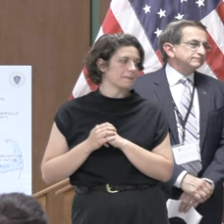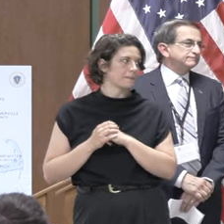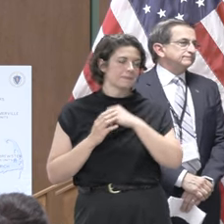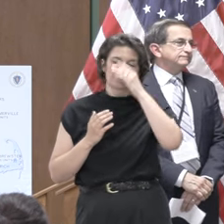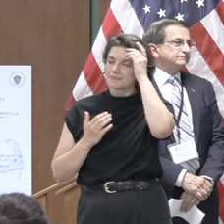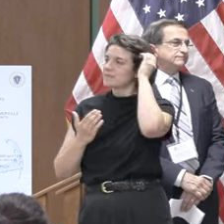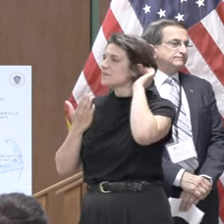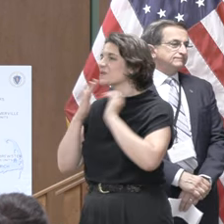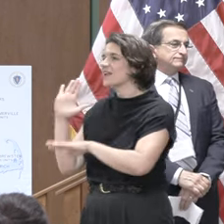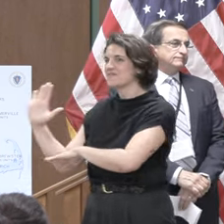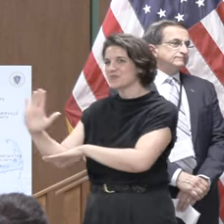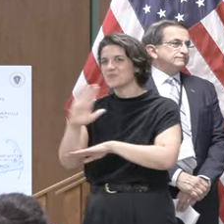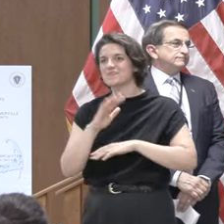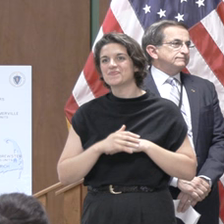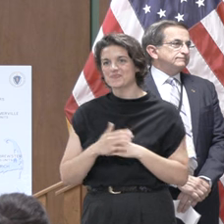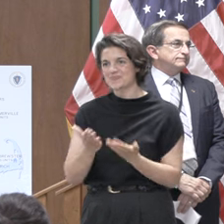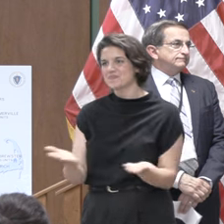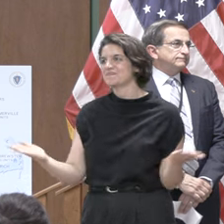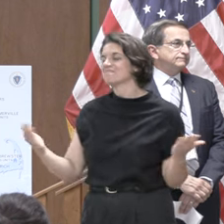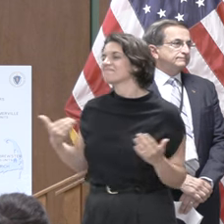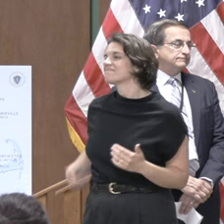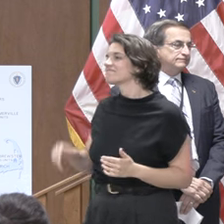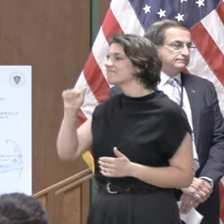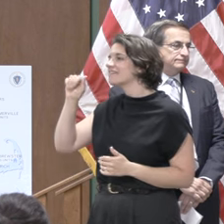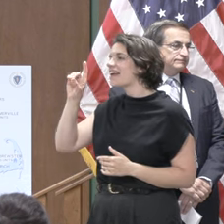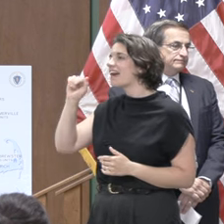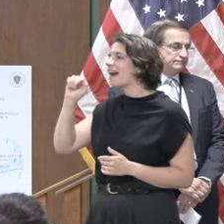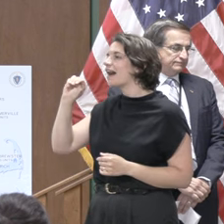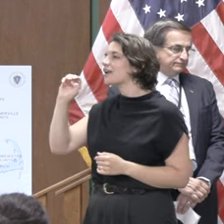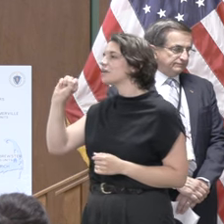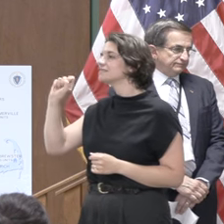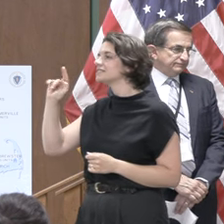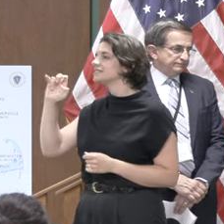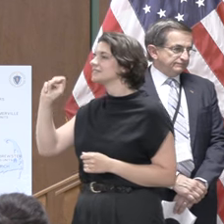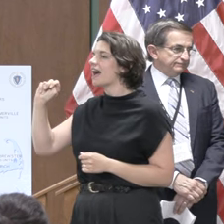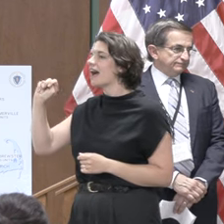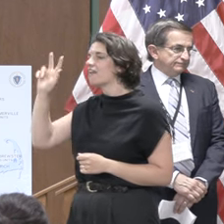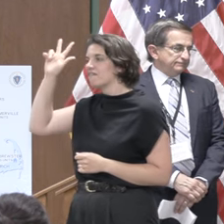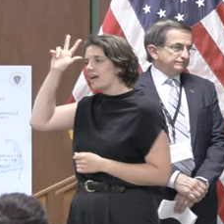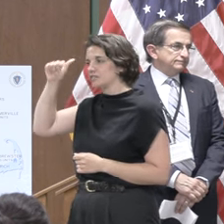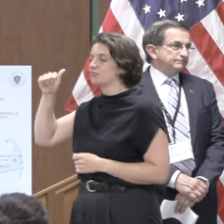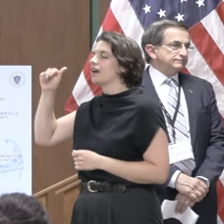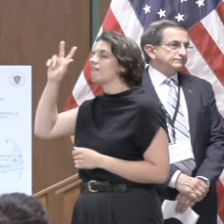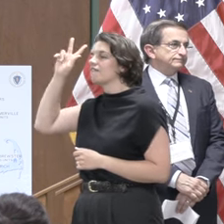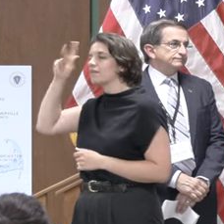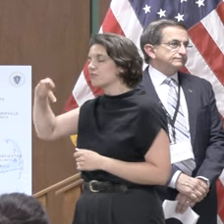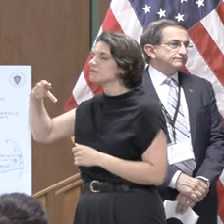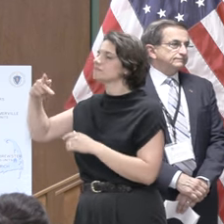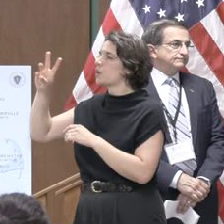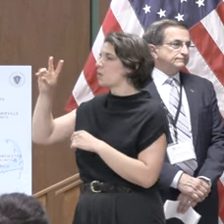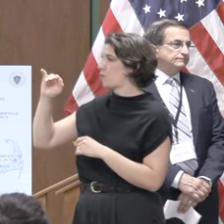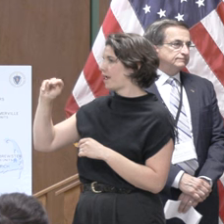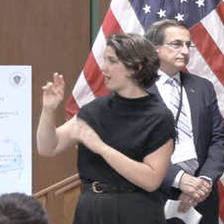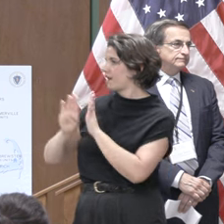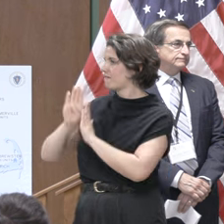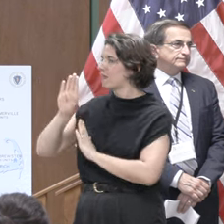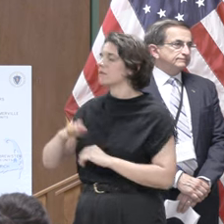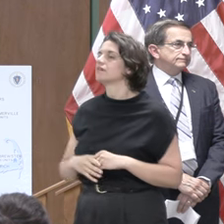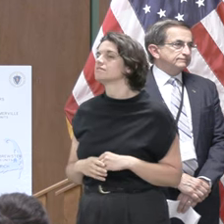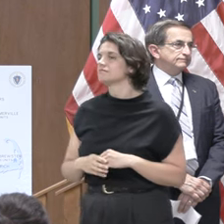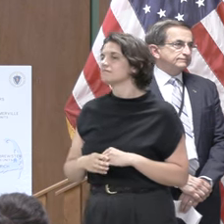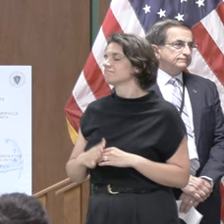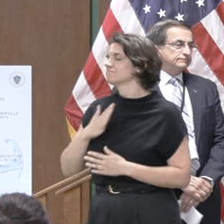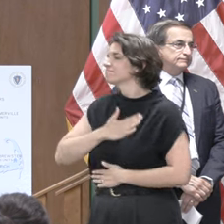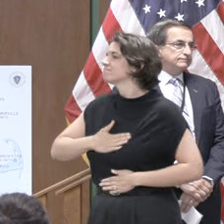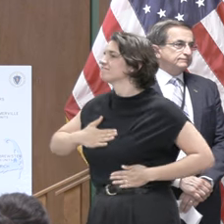good afternoon everyone adam stein i'm the executive vice president with win and it's my pleasure uh today to talk about this truly unique community